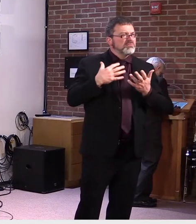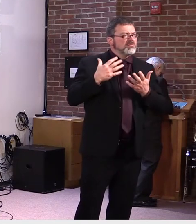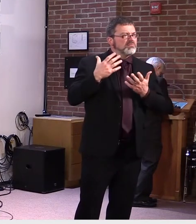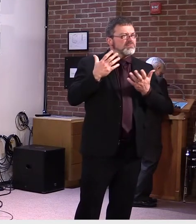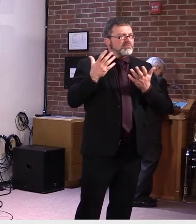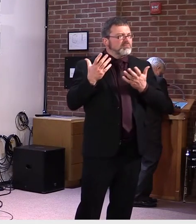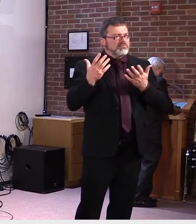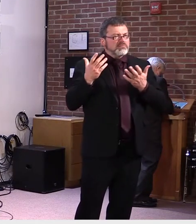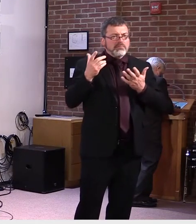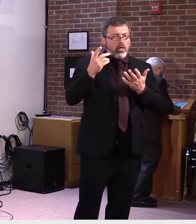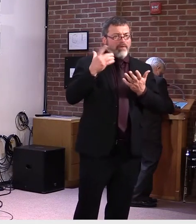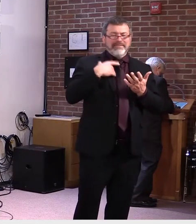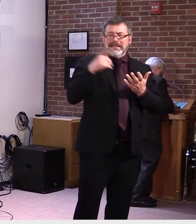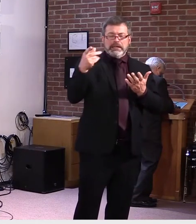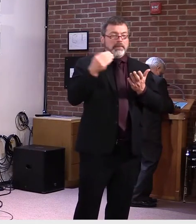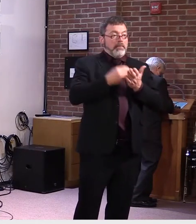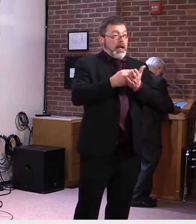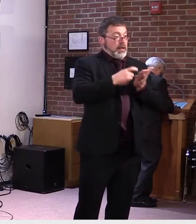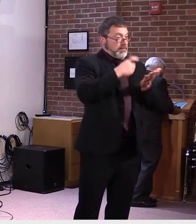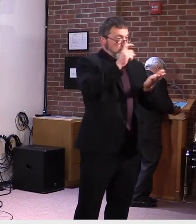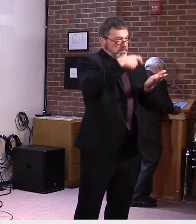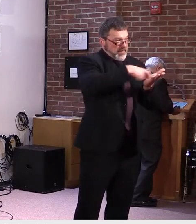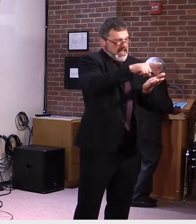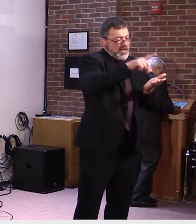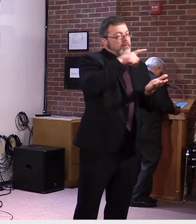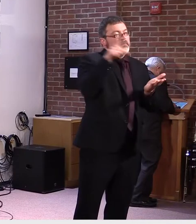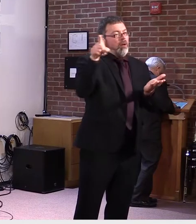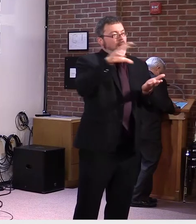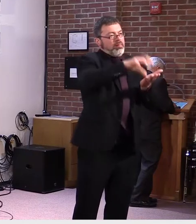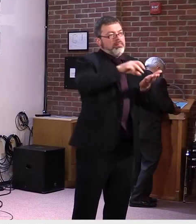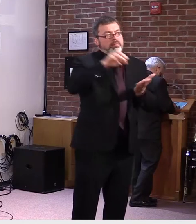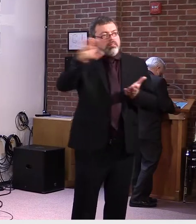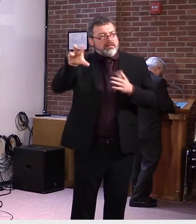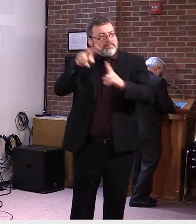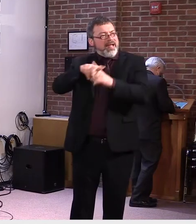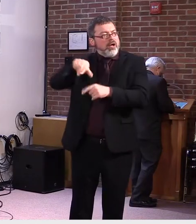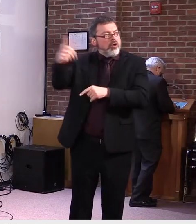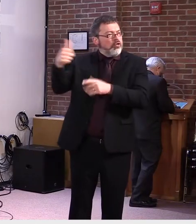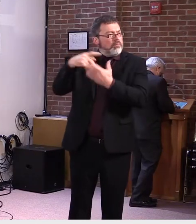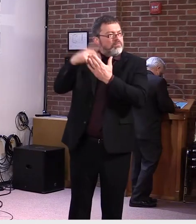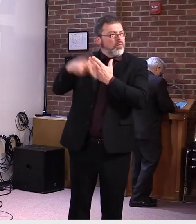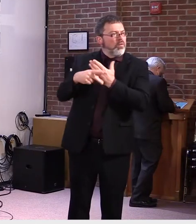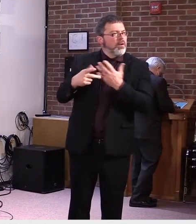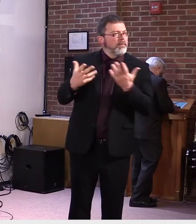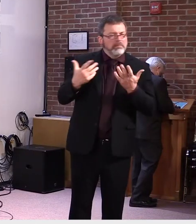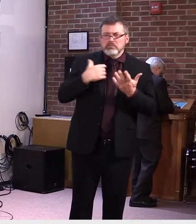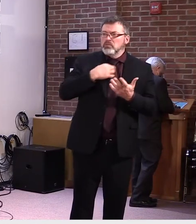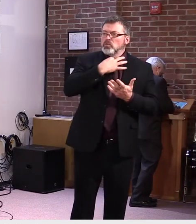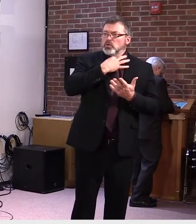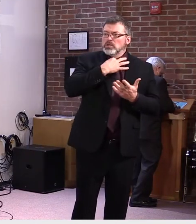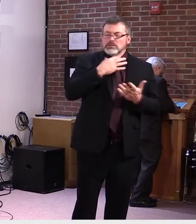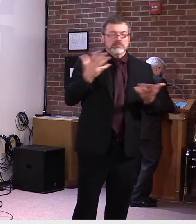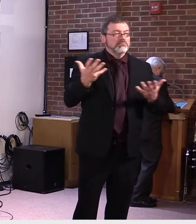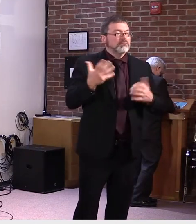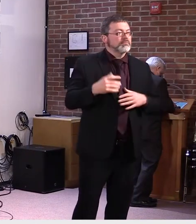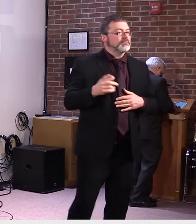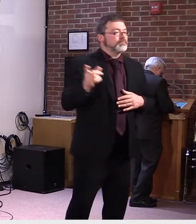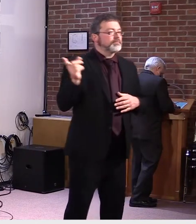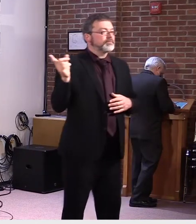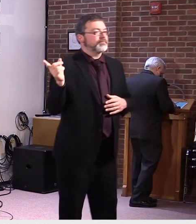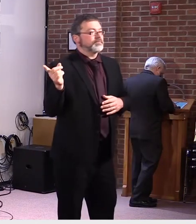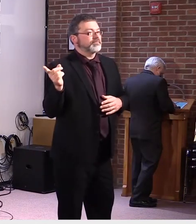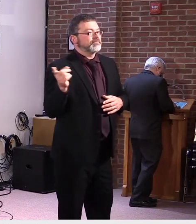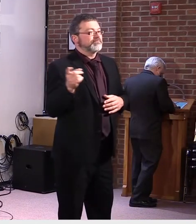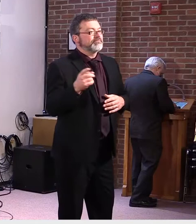financial reason that they're not getting out there and doing the work? Yeah, I think it, uh, it revolves around financing. Uh, obviously with a